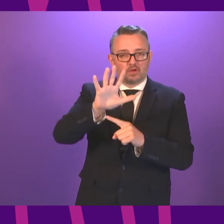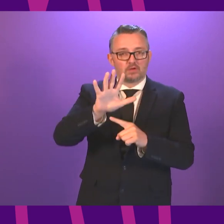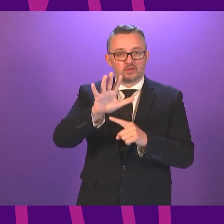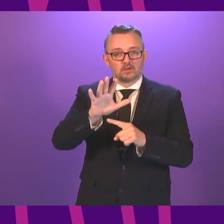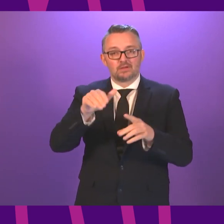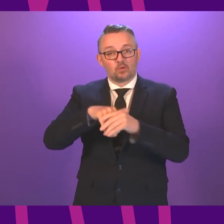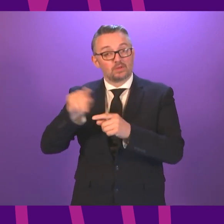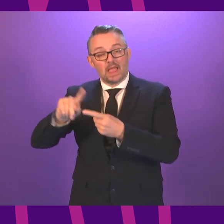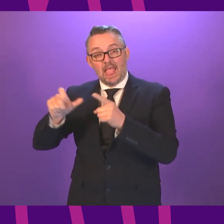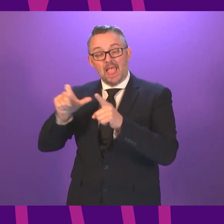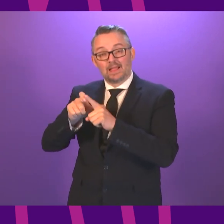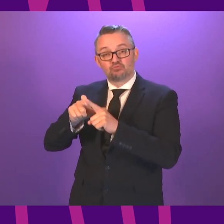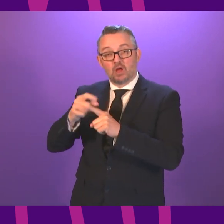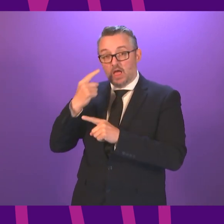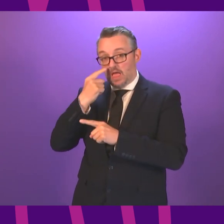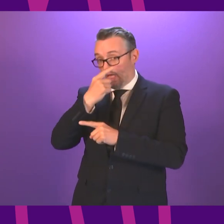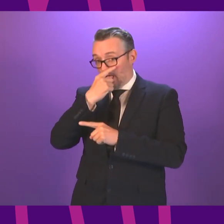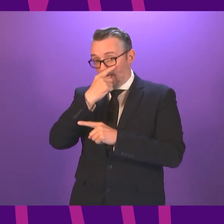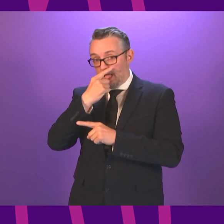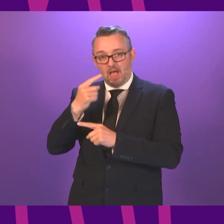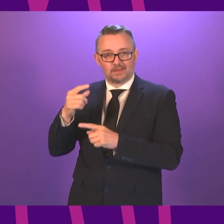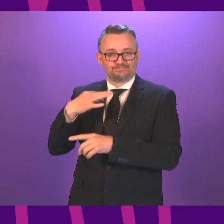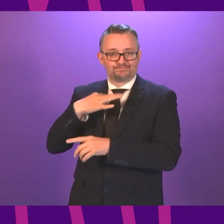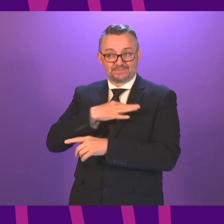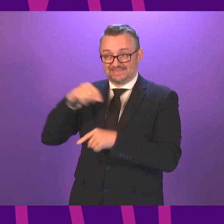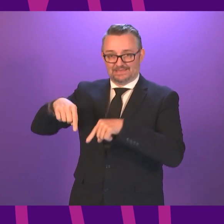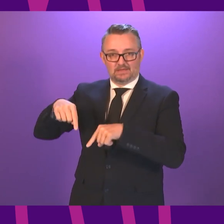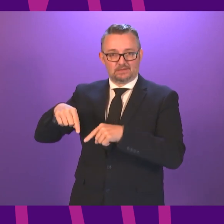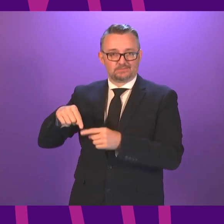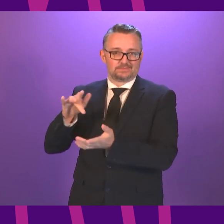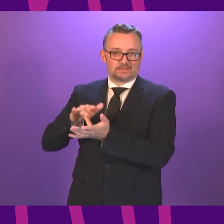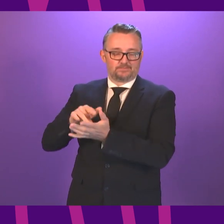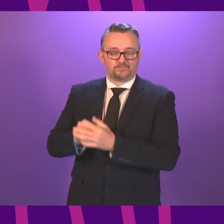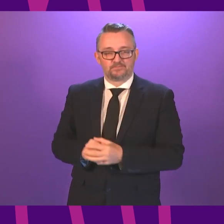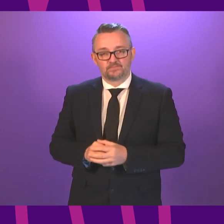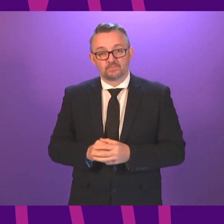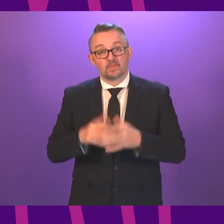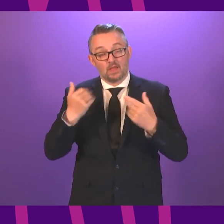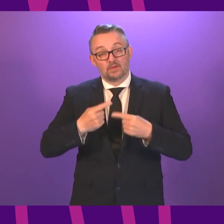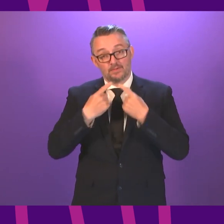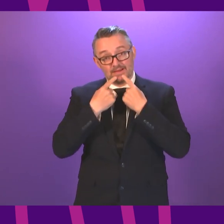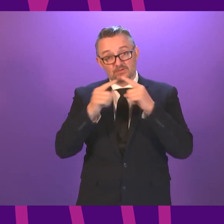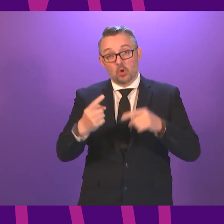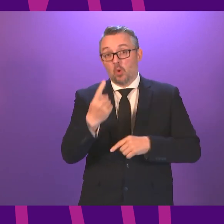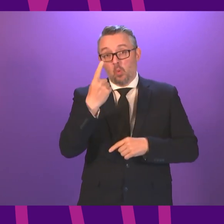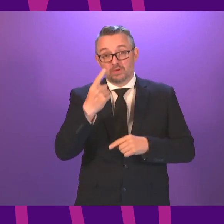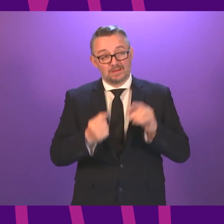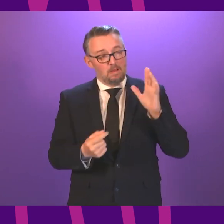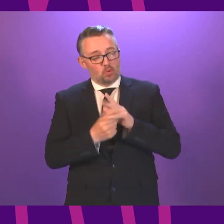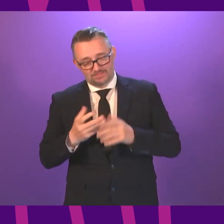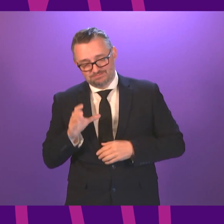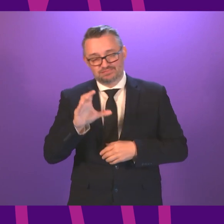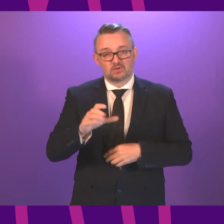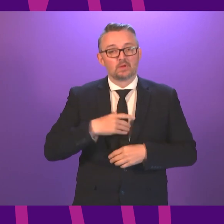the Edinburgh Eye Pavilion here in our capital city. And I can announce one important investment today. are